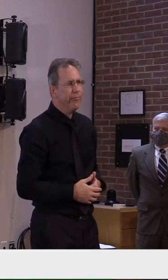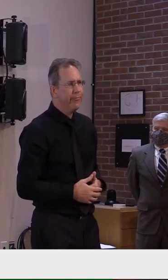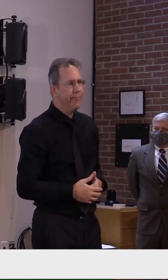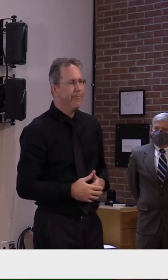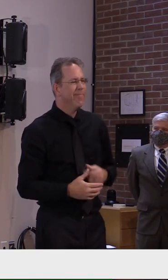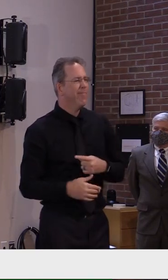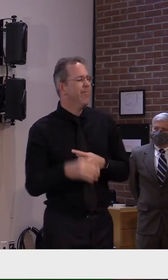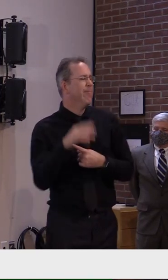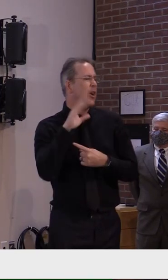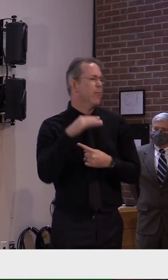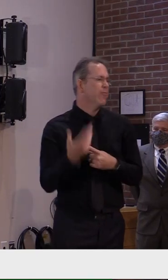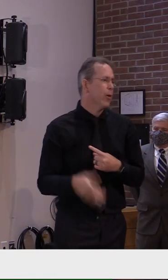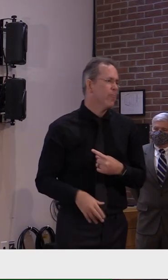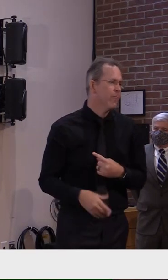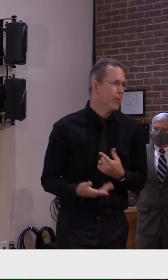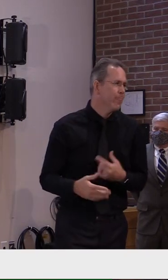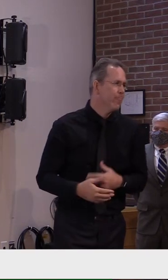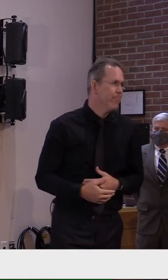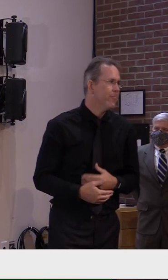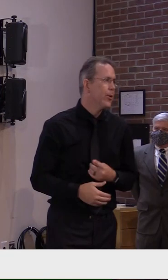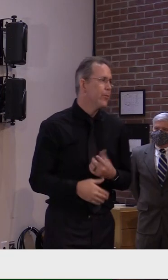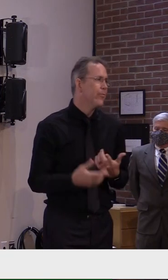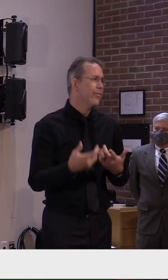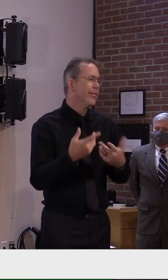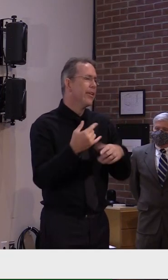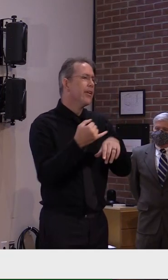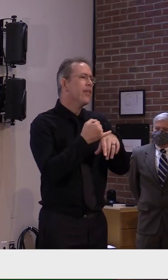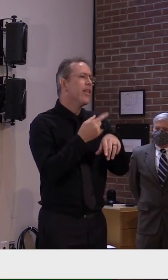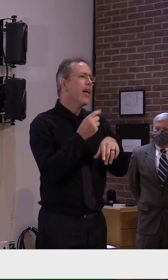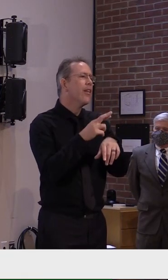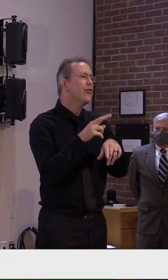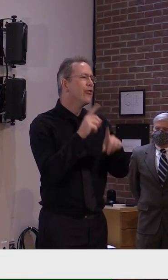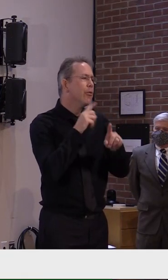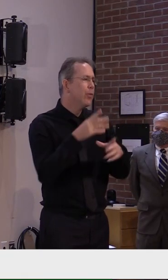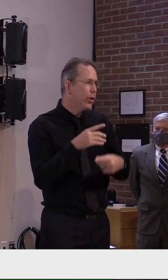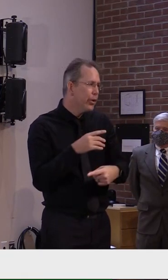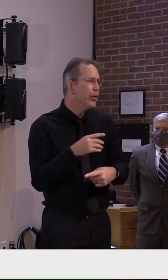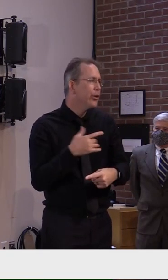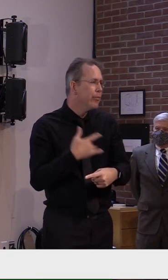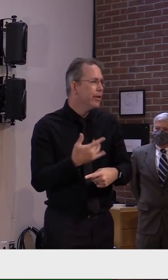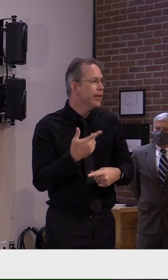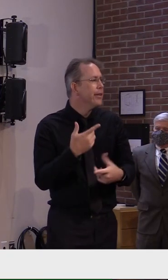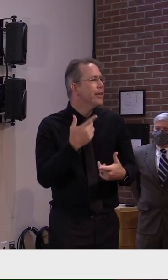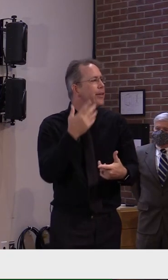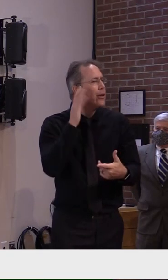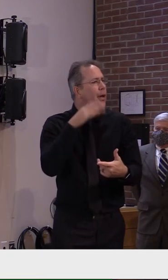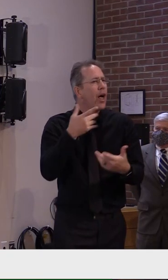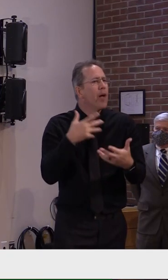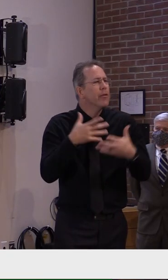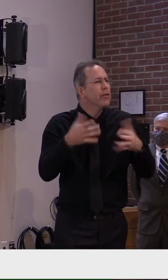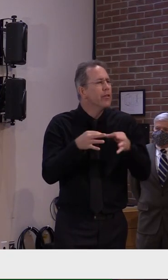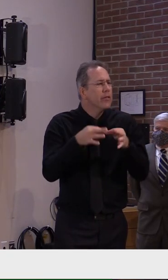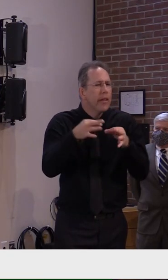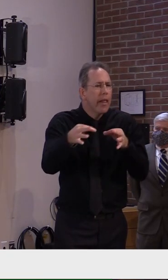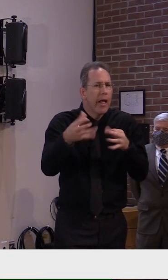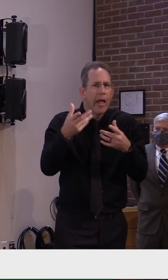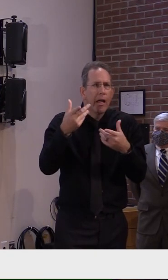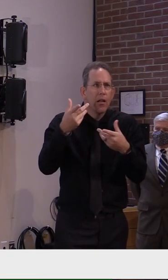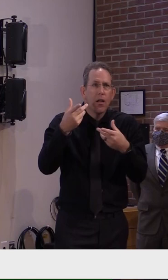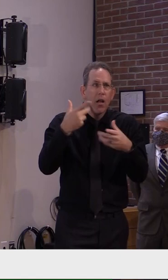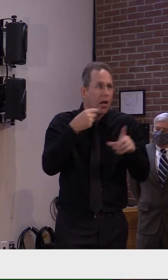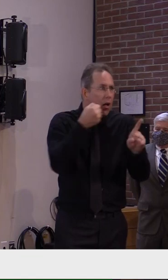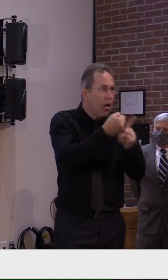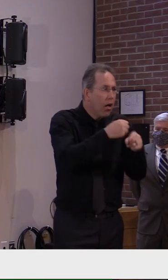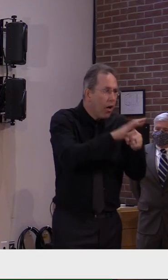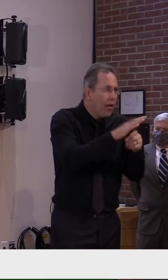An Islander reader is concerned about the delay in getting back the test for their children, for their child. A parent reached out